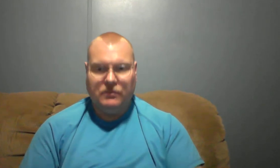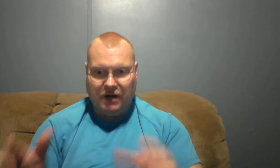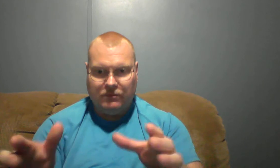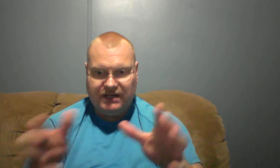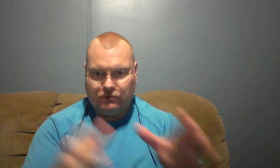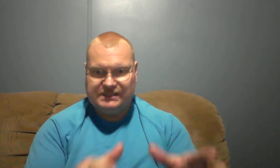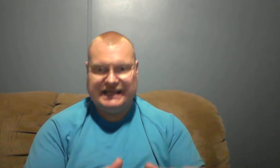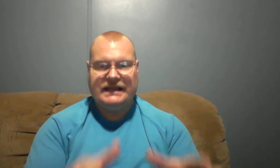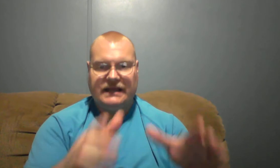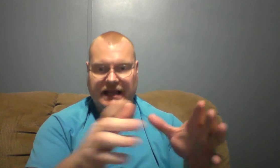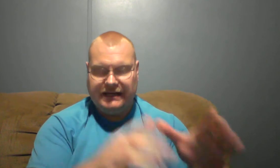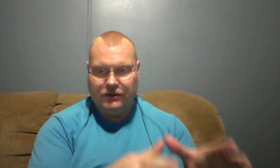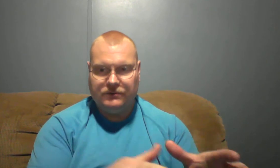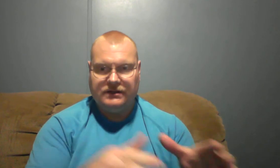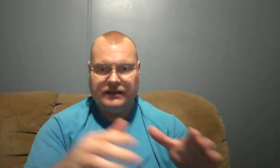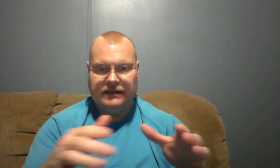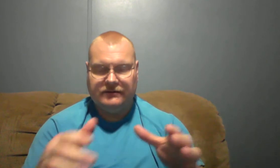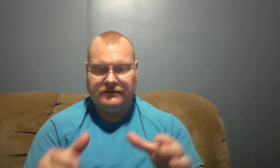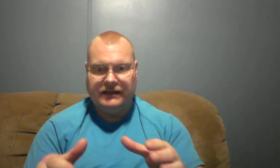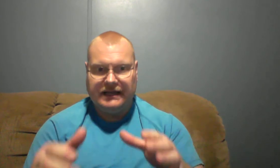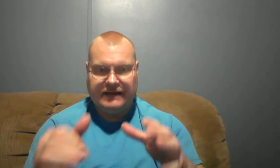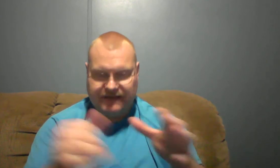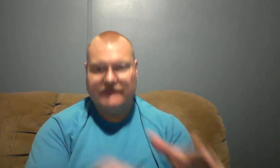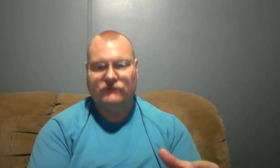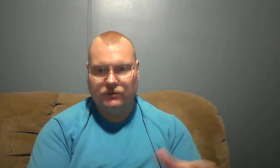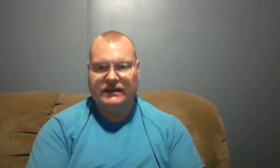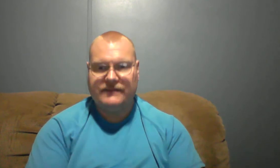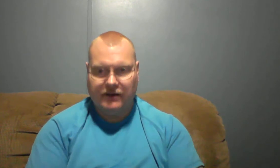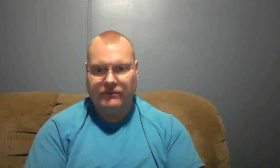probably don't see and don't and have never really thought about